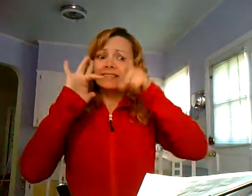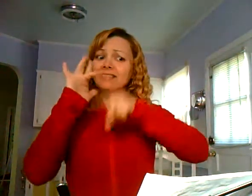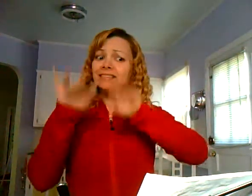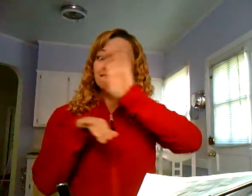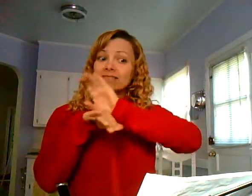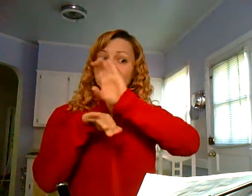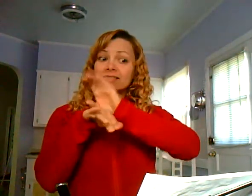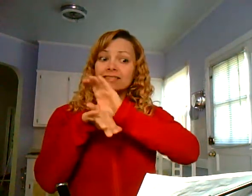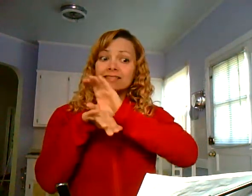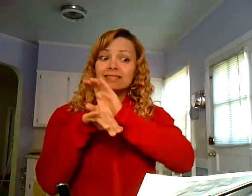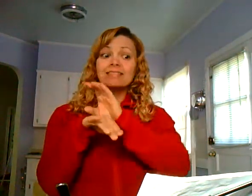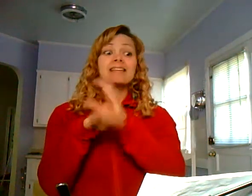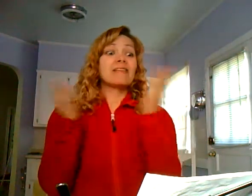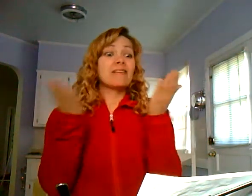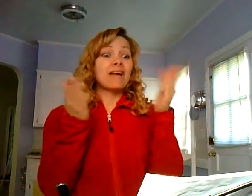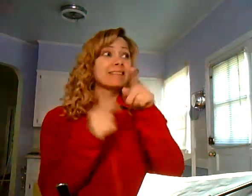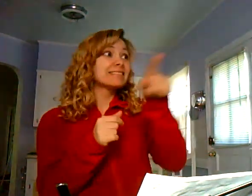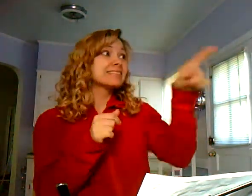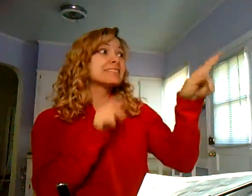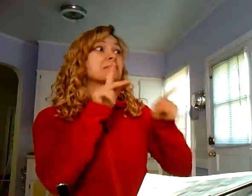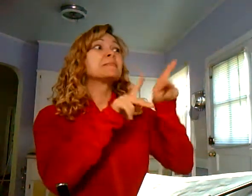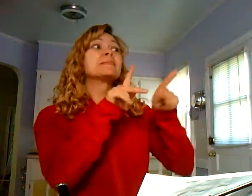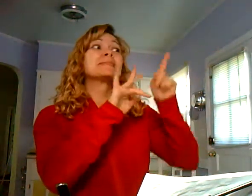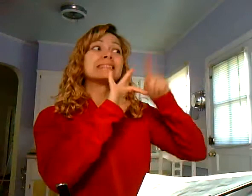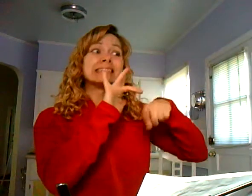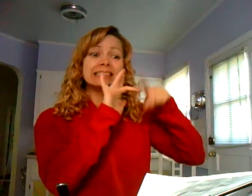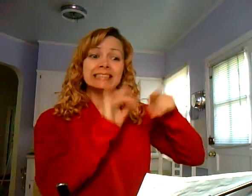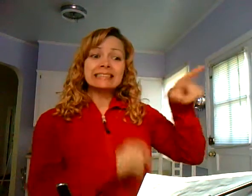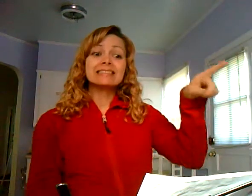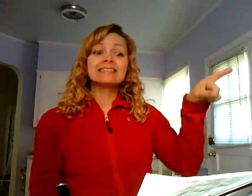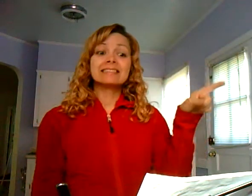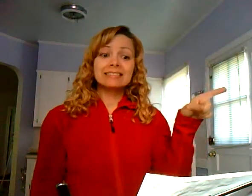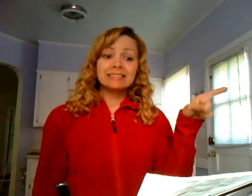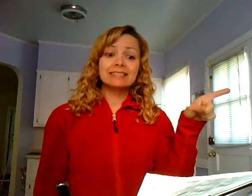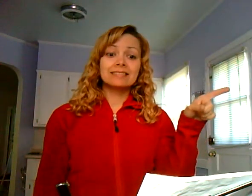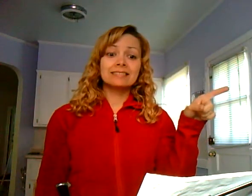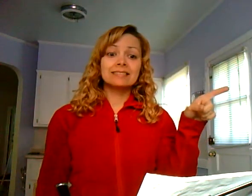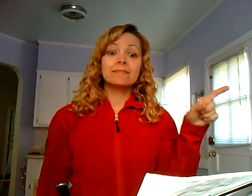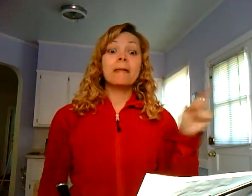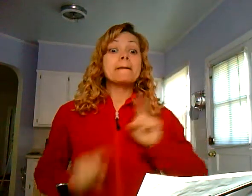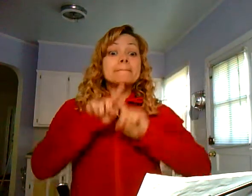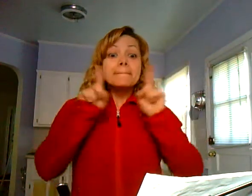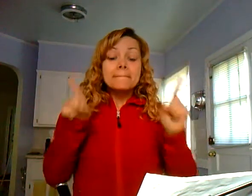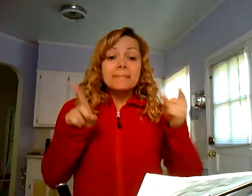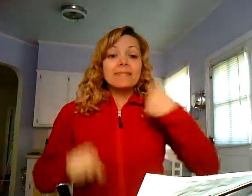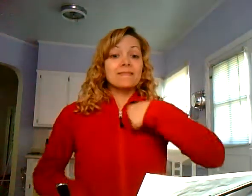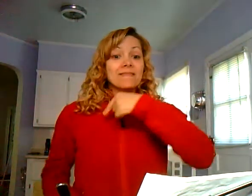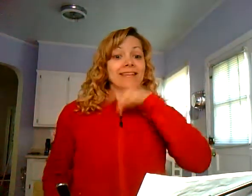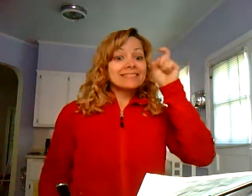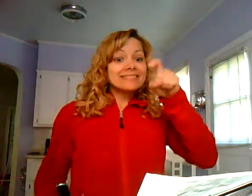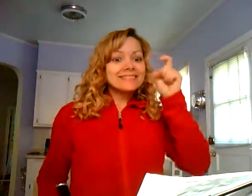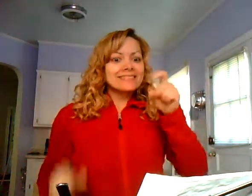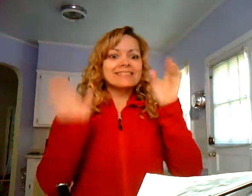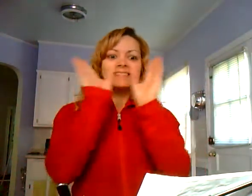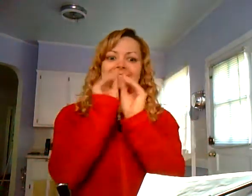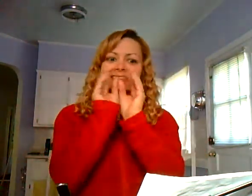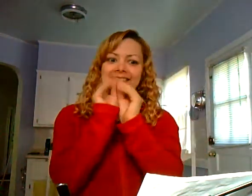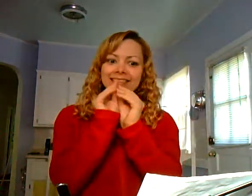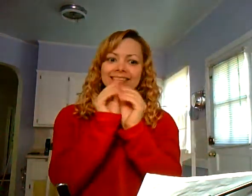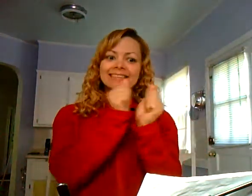Let's not miss our church services. Some people are in a habit of doing that, but we need to